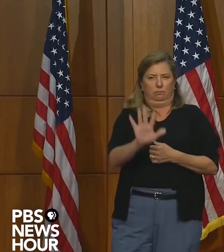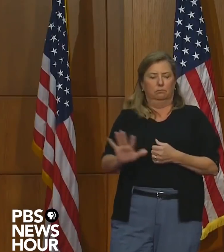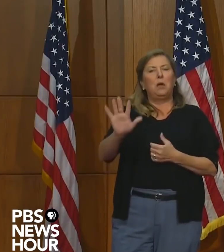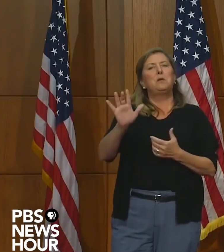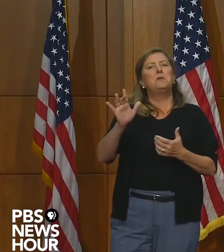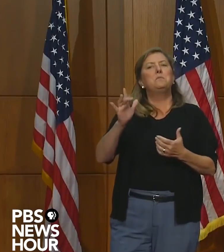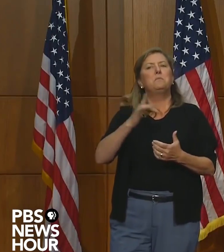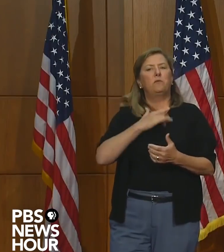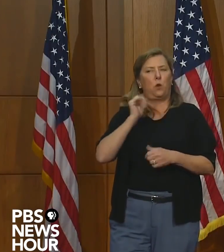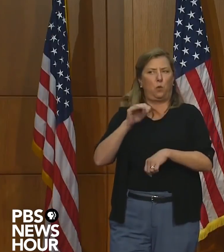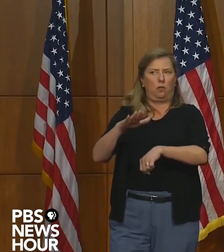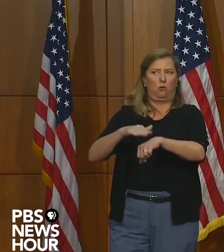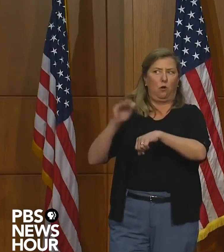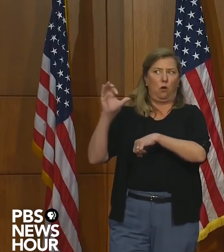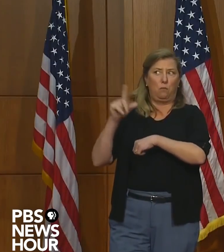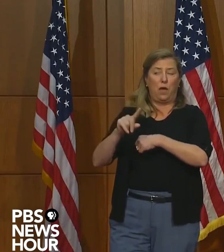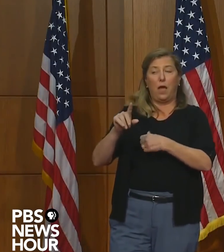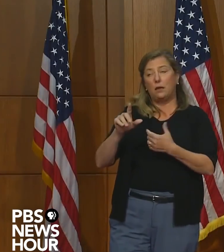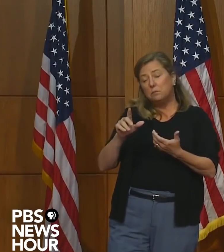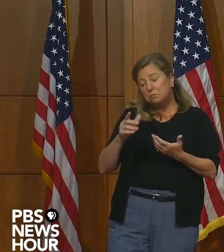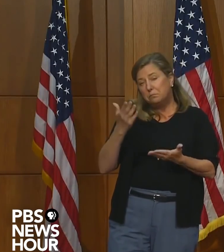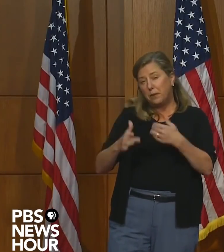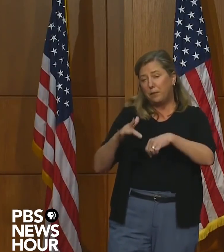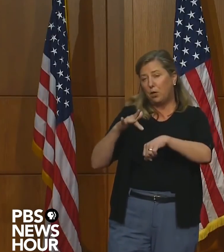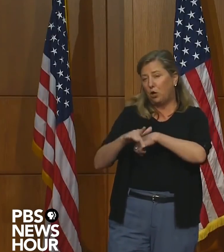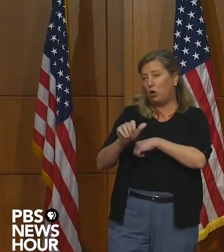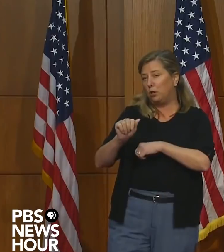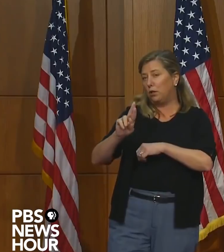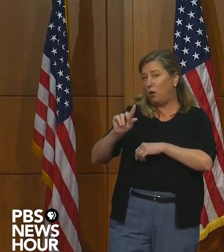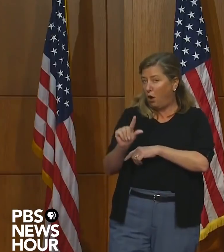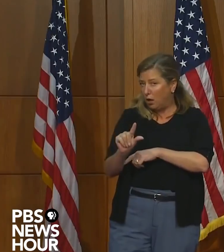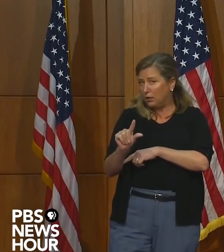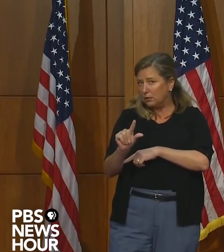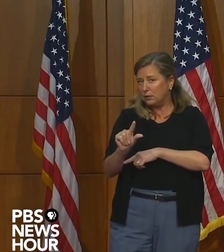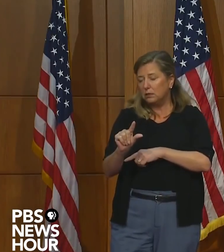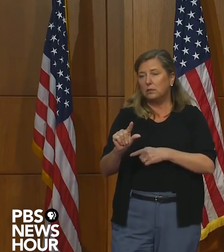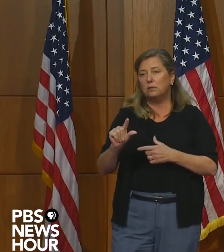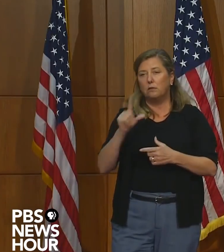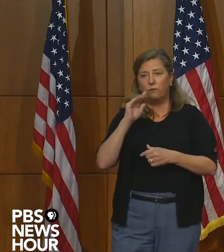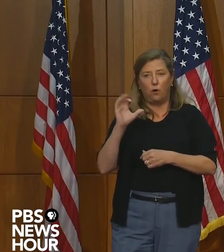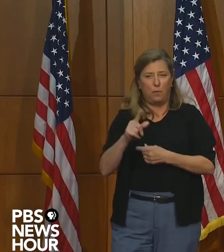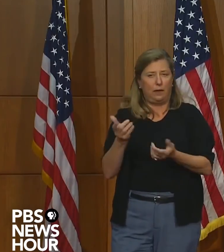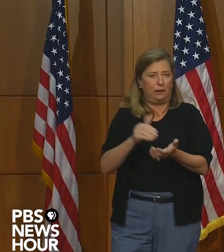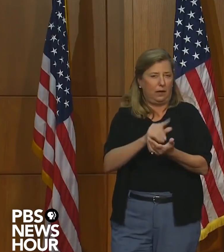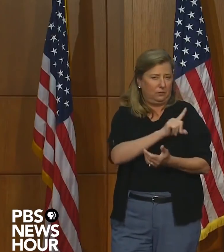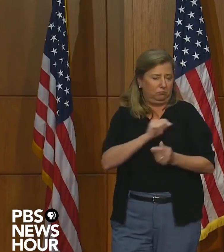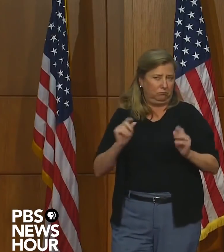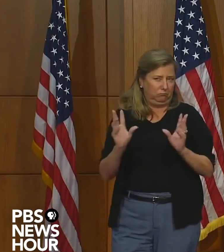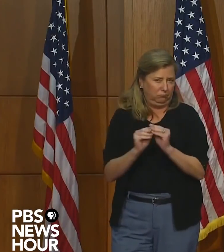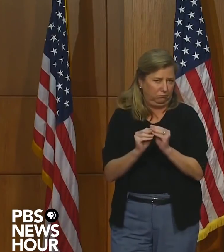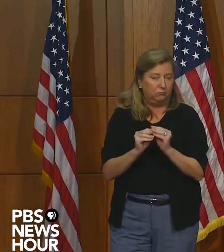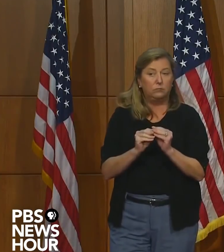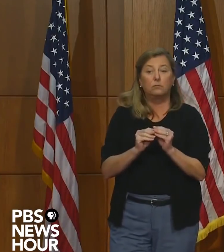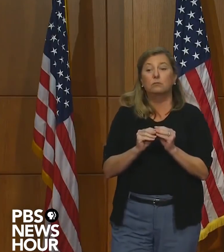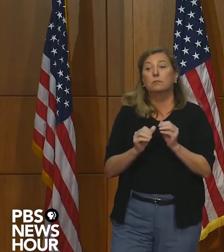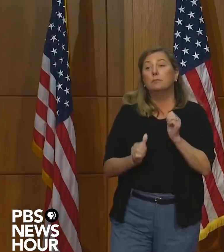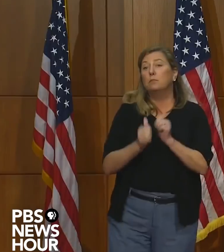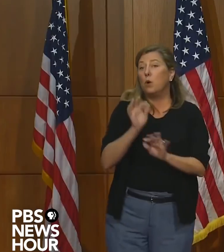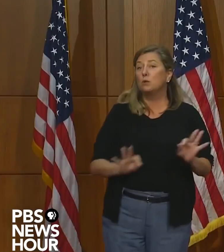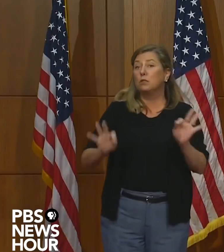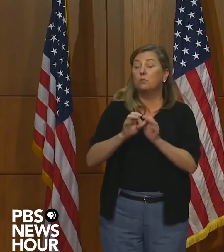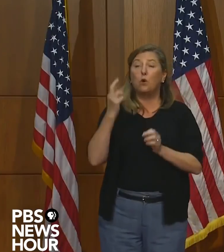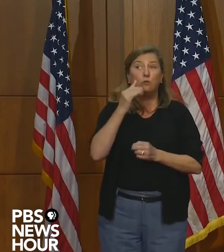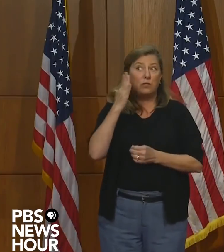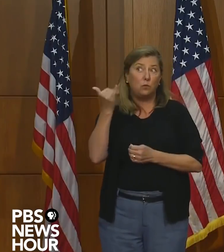anticipate calling the legislature back in early August for a number of reasons. The, the most important